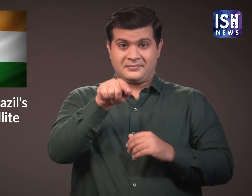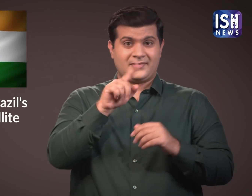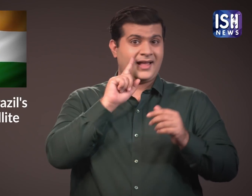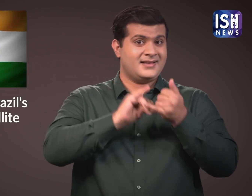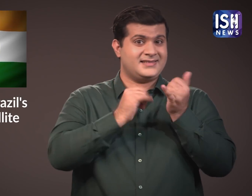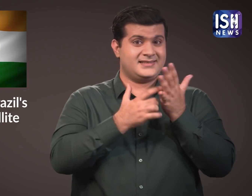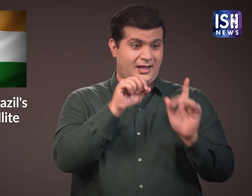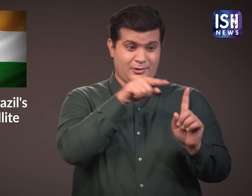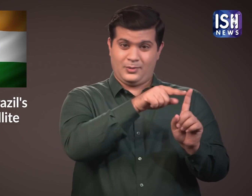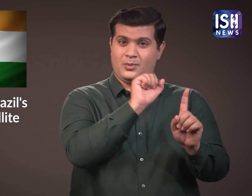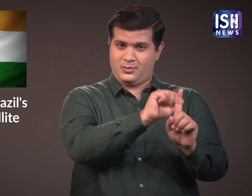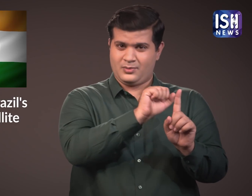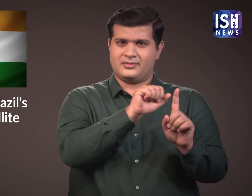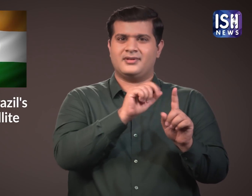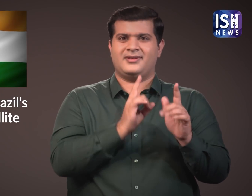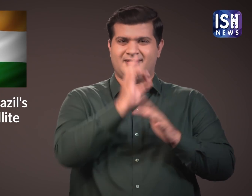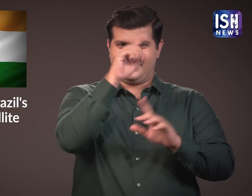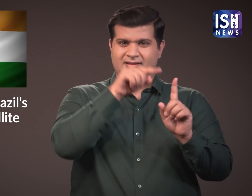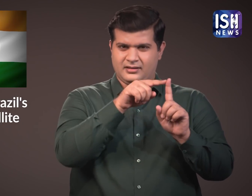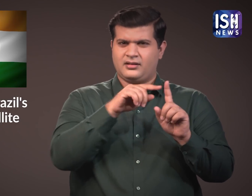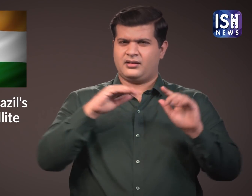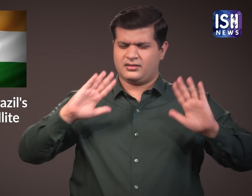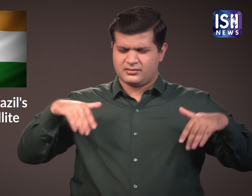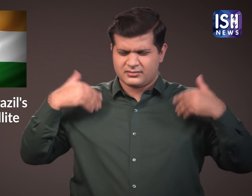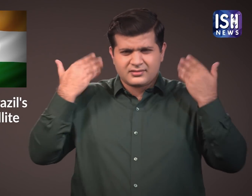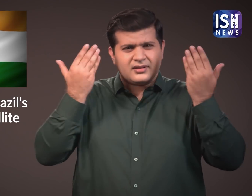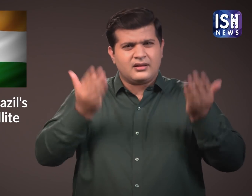ISRO has had many successful missions in the past.